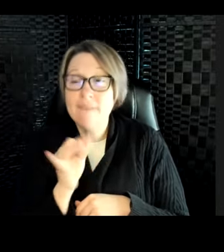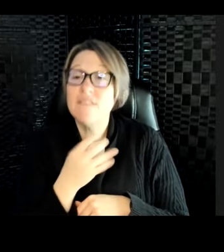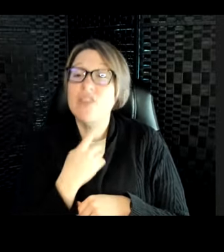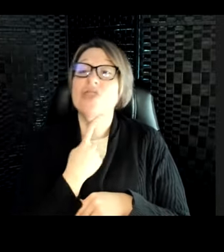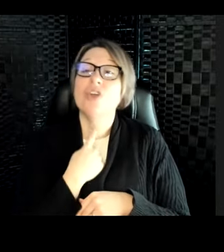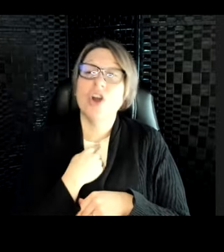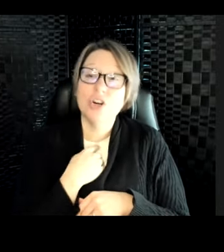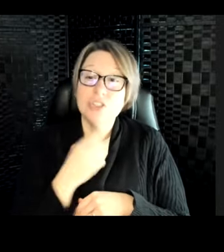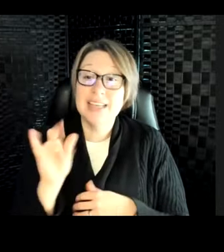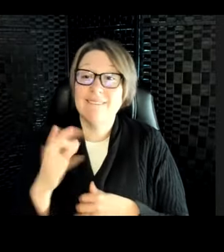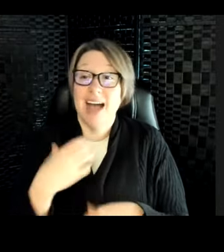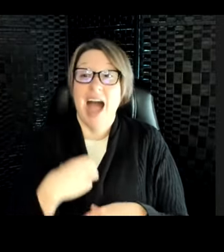hungry, they're going to eat animals.